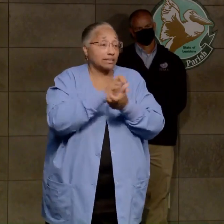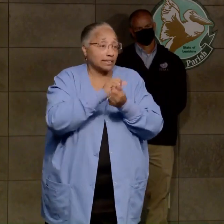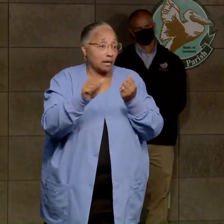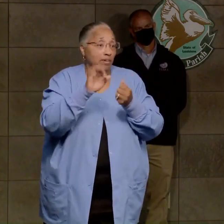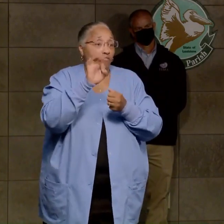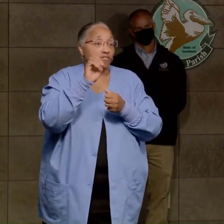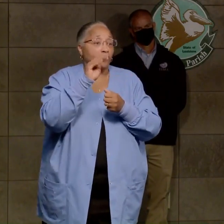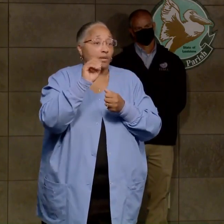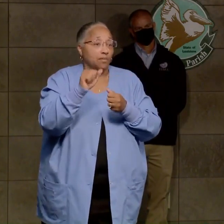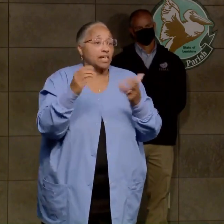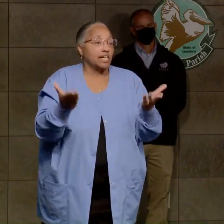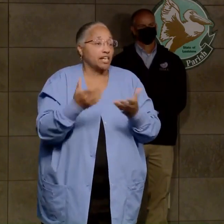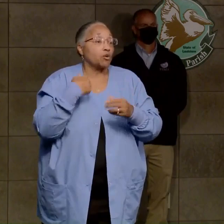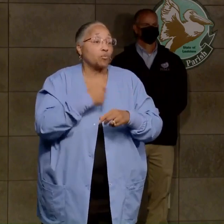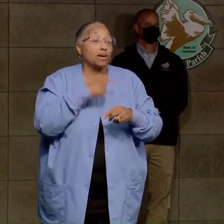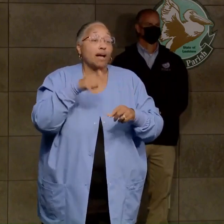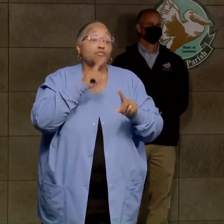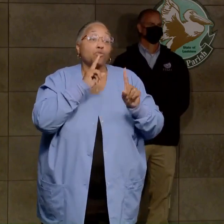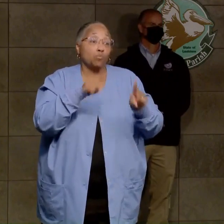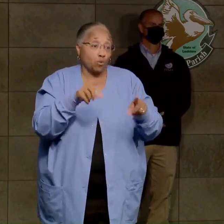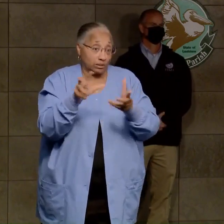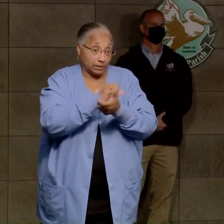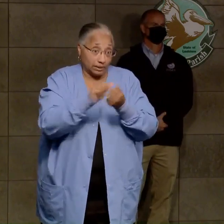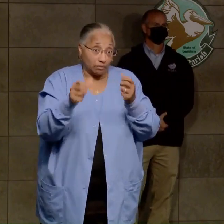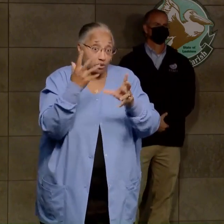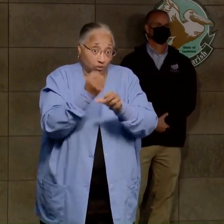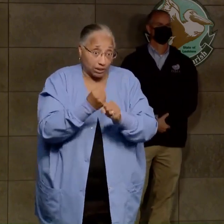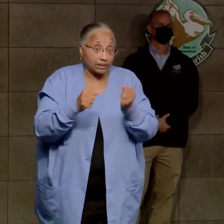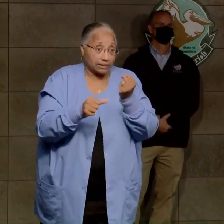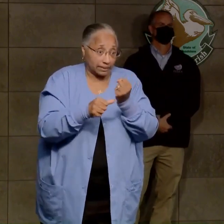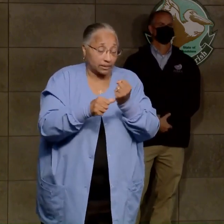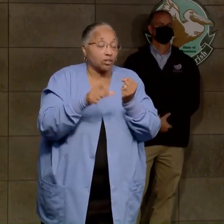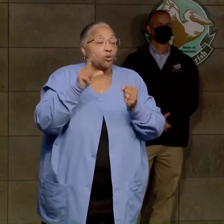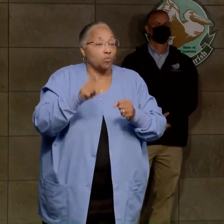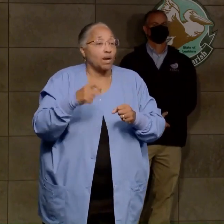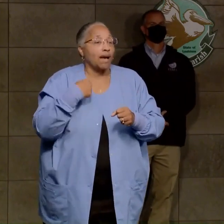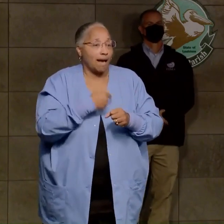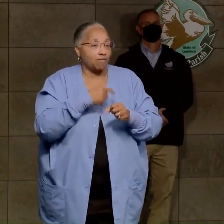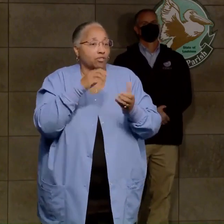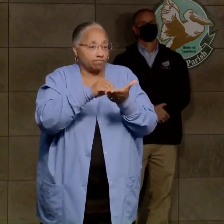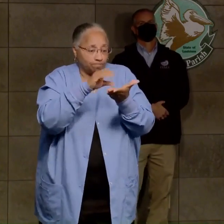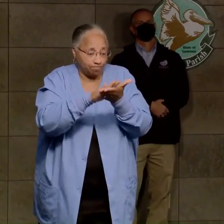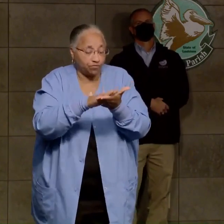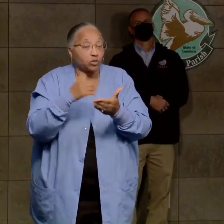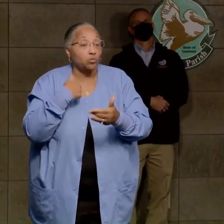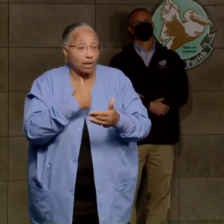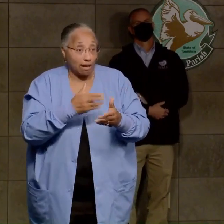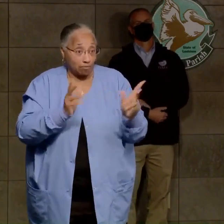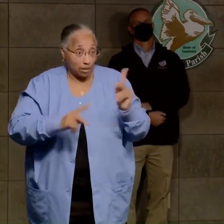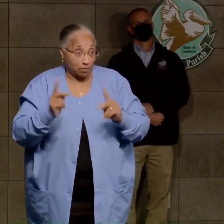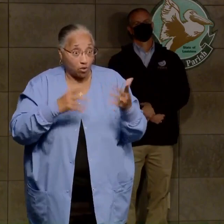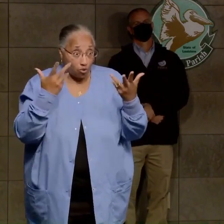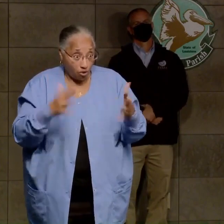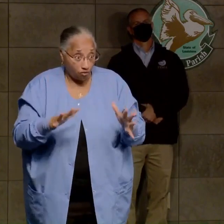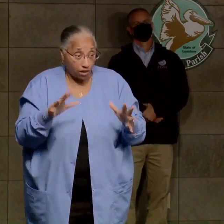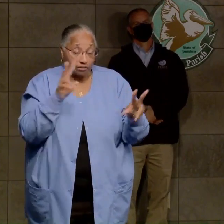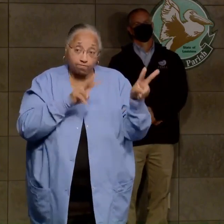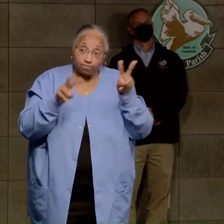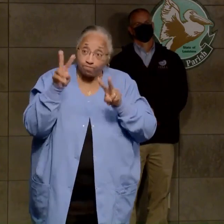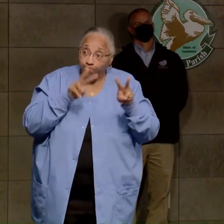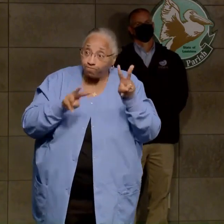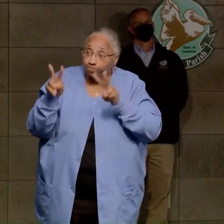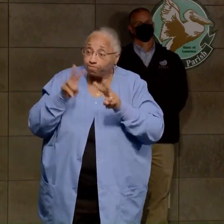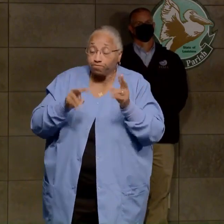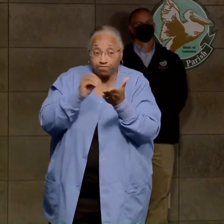here. We have to report our damage to get assistance, and we have to document that. And so we have folks out in the field doing that throughout the parish,